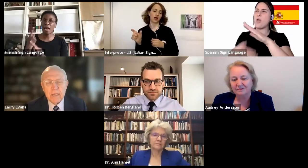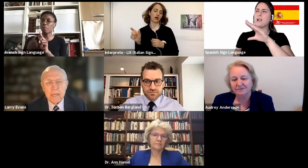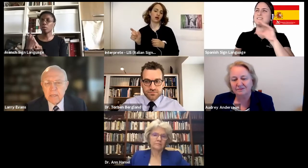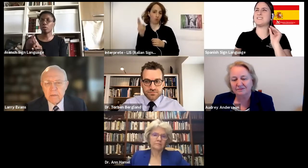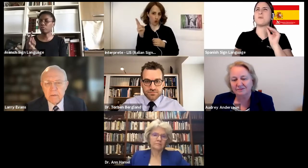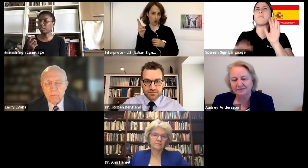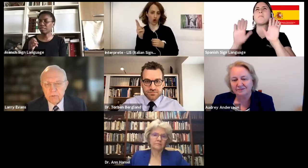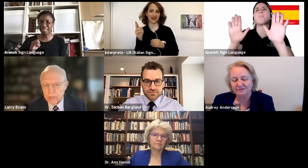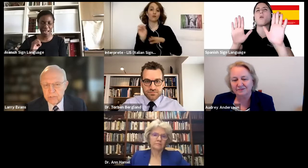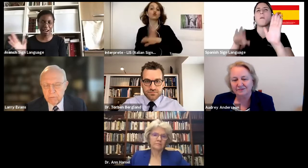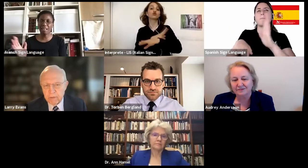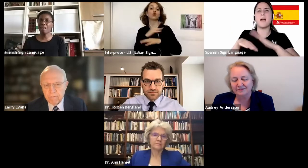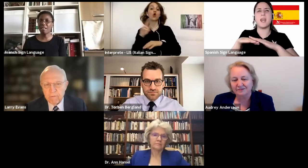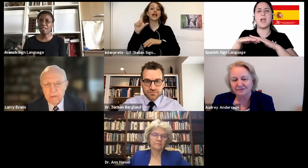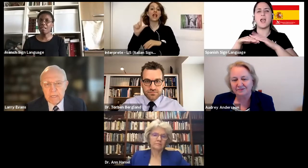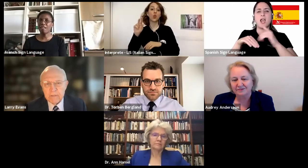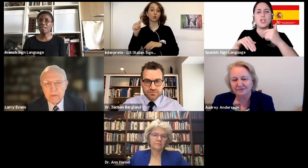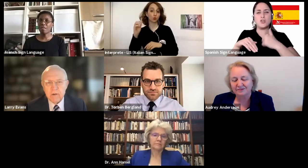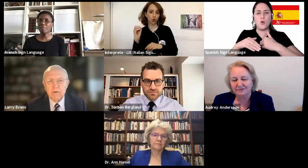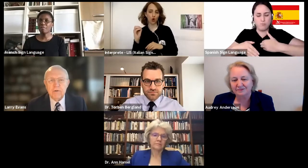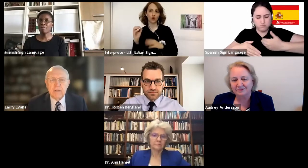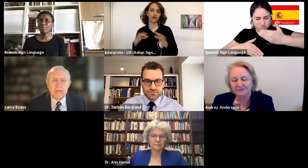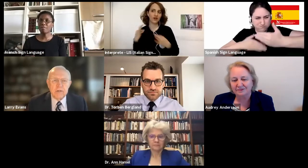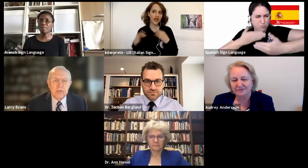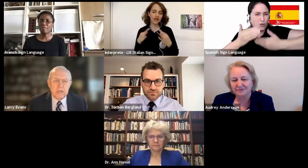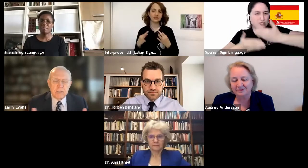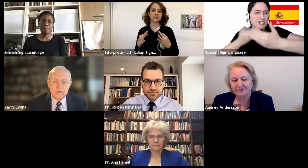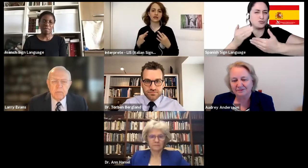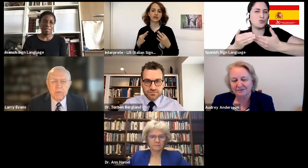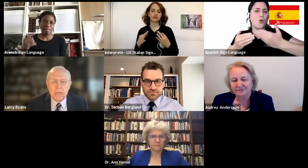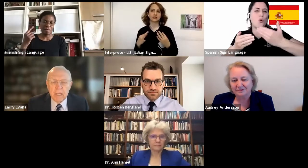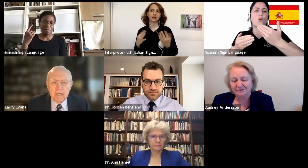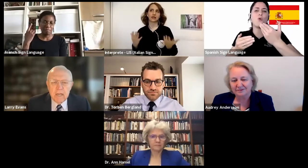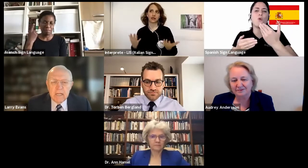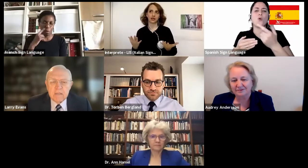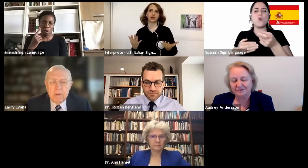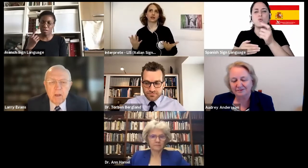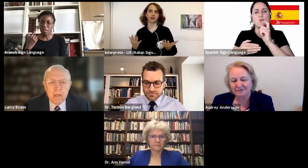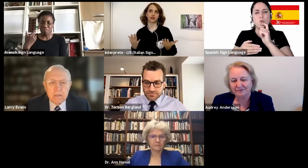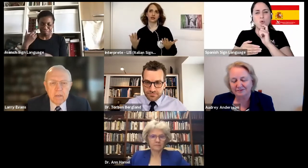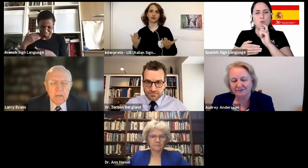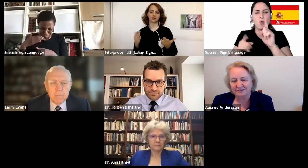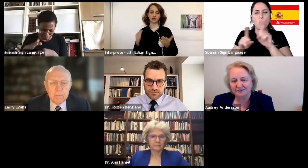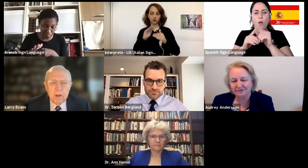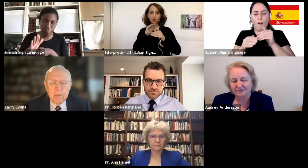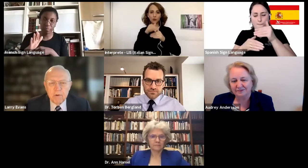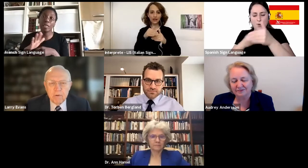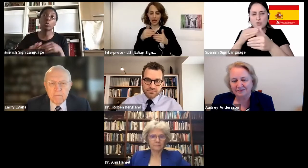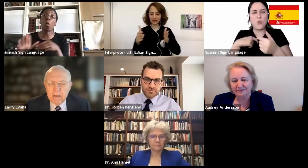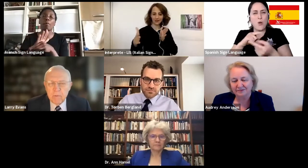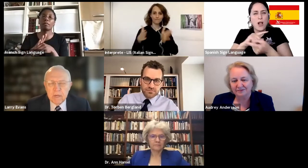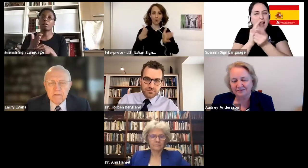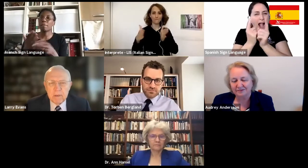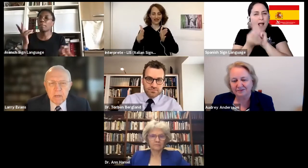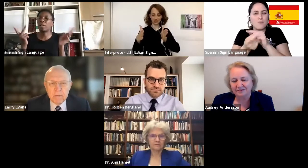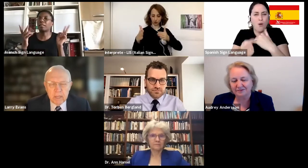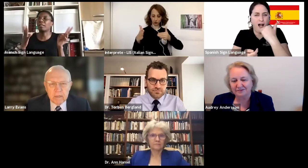we not end with just grief? Is there a transition? Is there something that is beyond, beyond the grief?